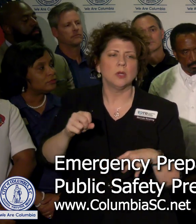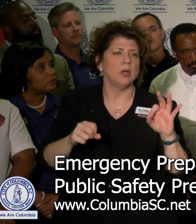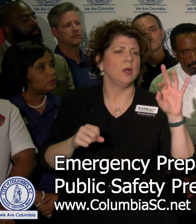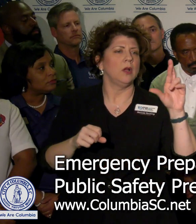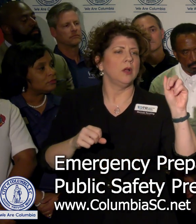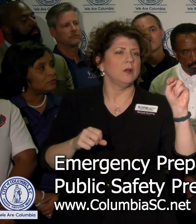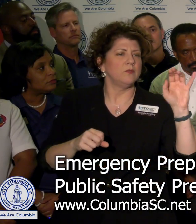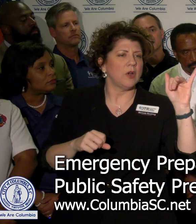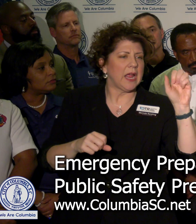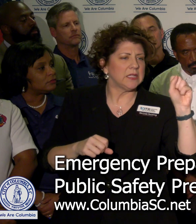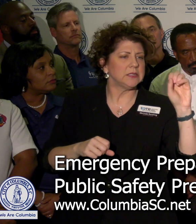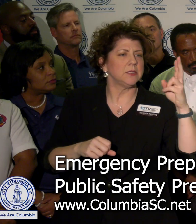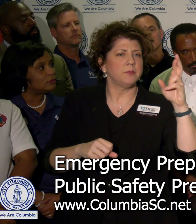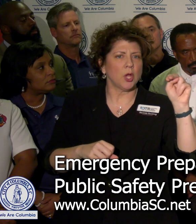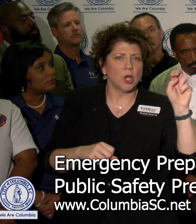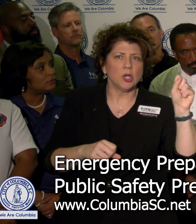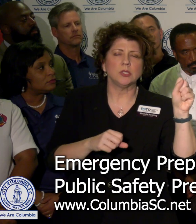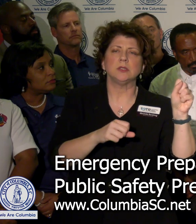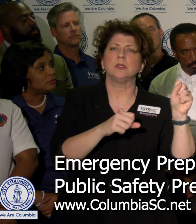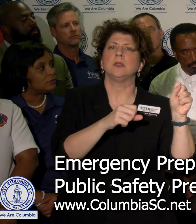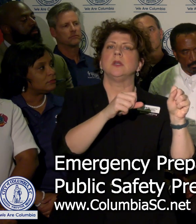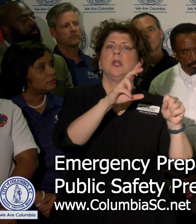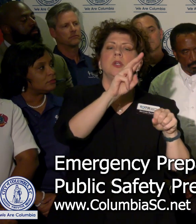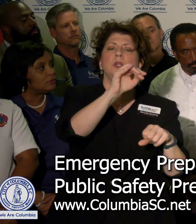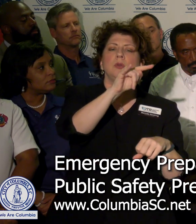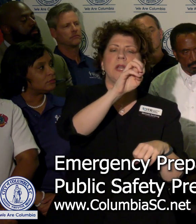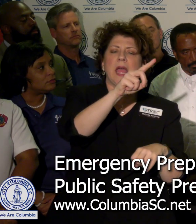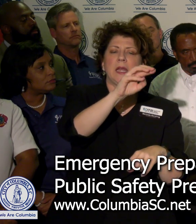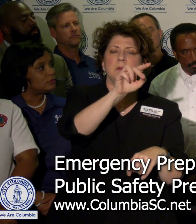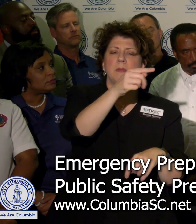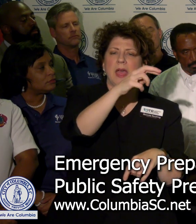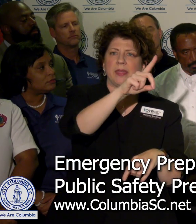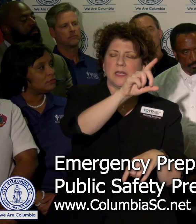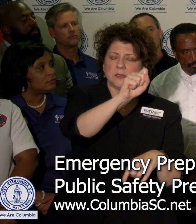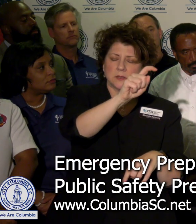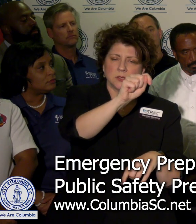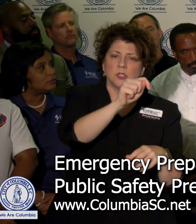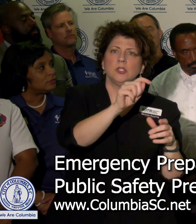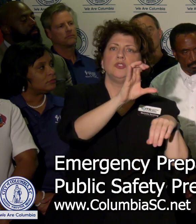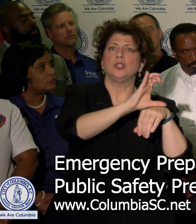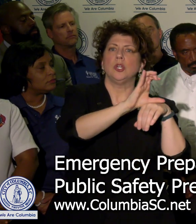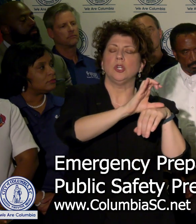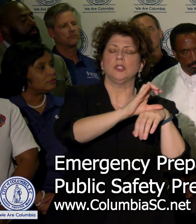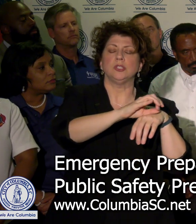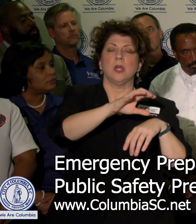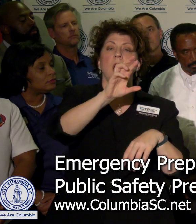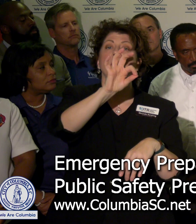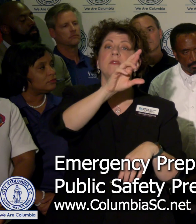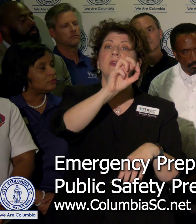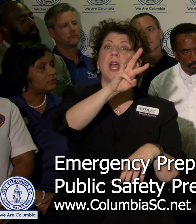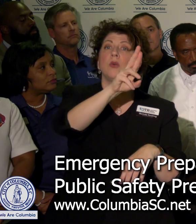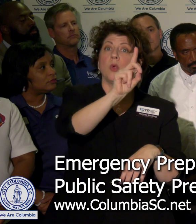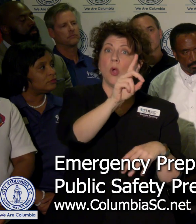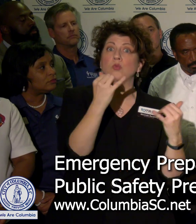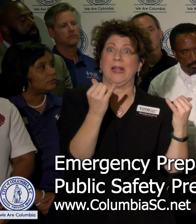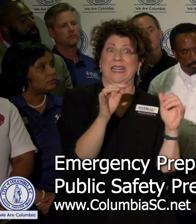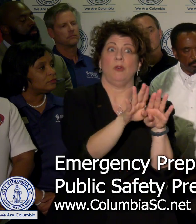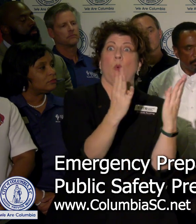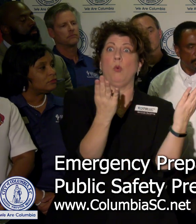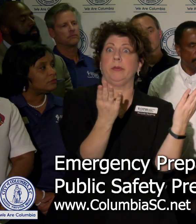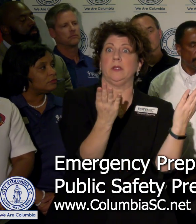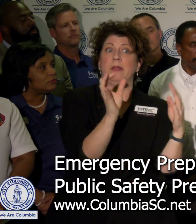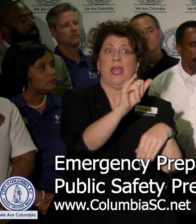Burns United Methodist Church at 5616 Farrell Road is currently open and open.